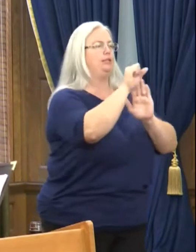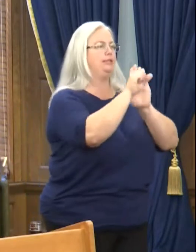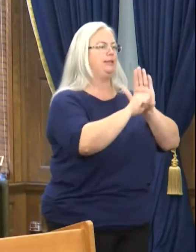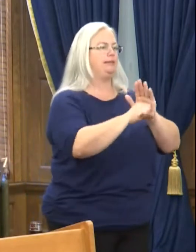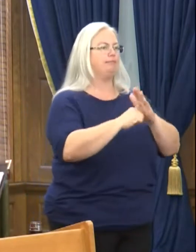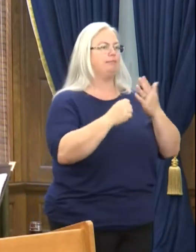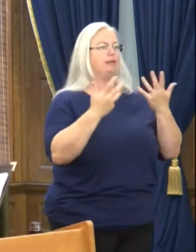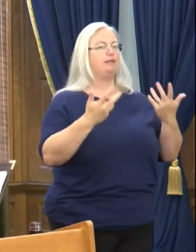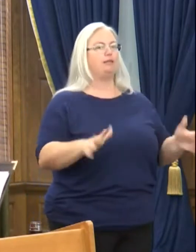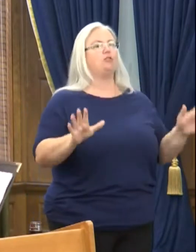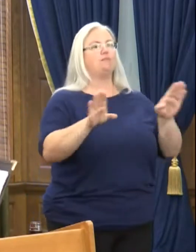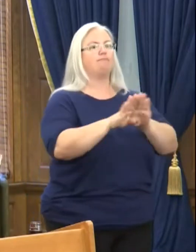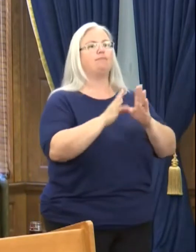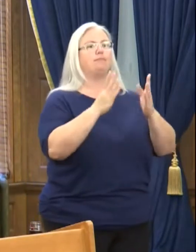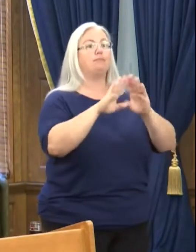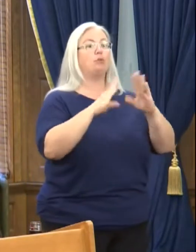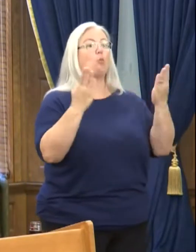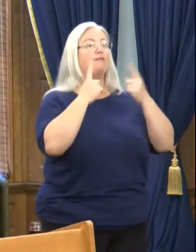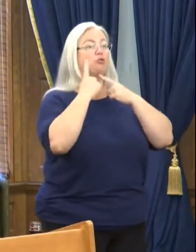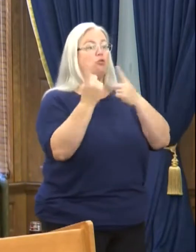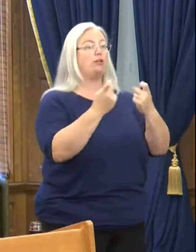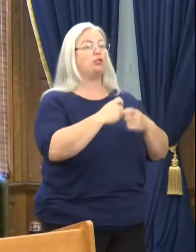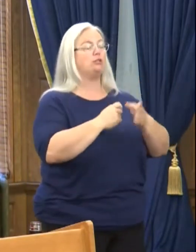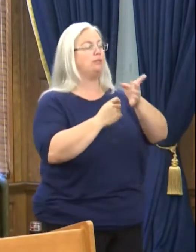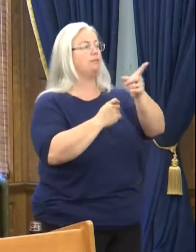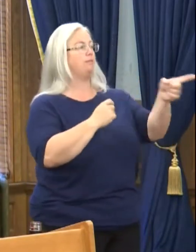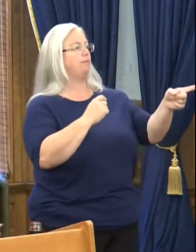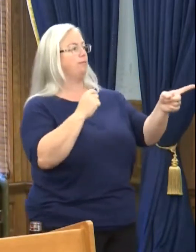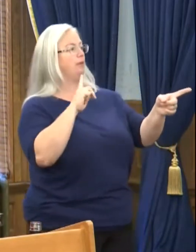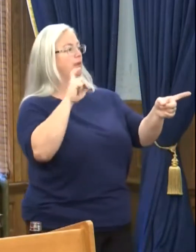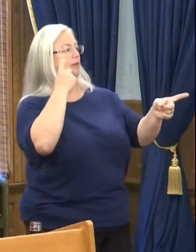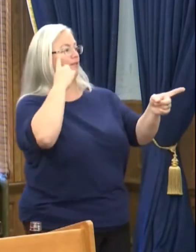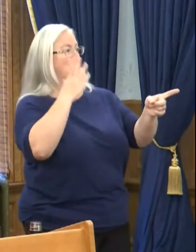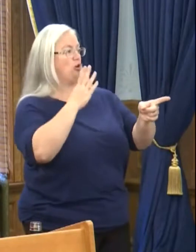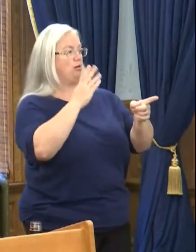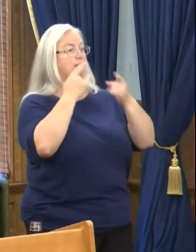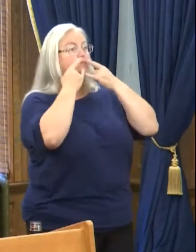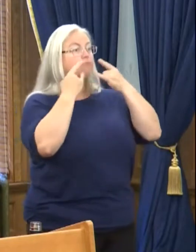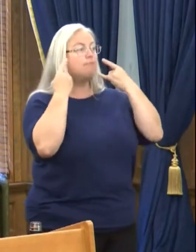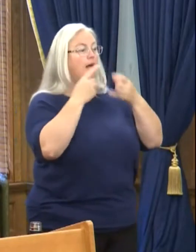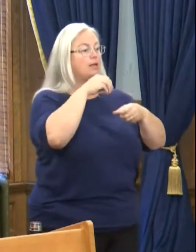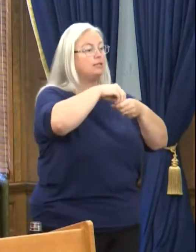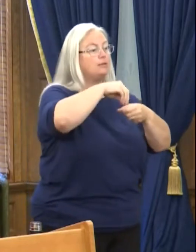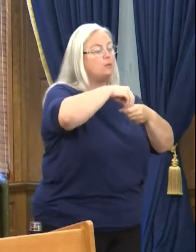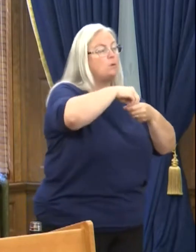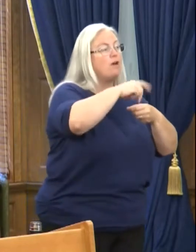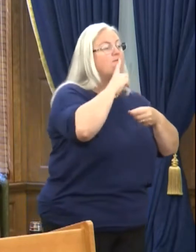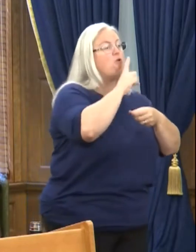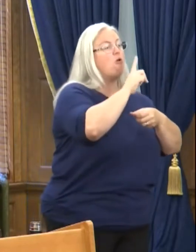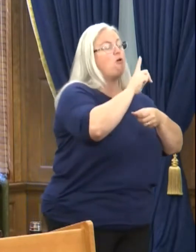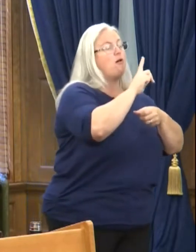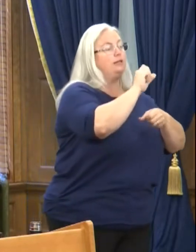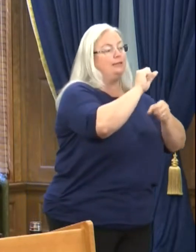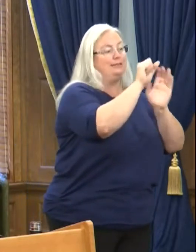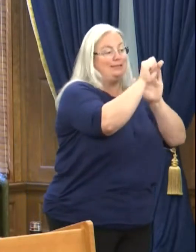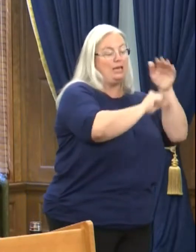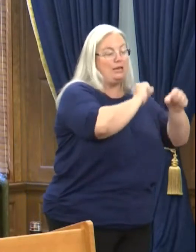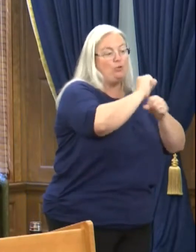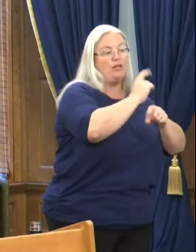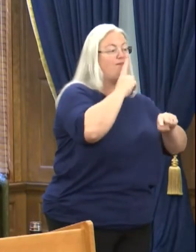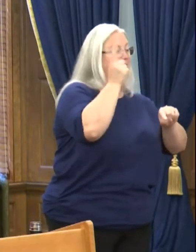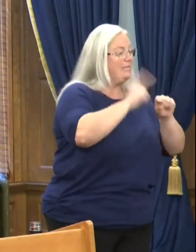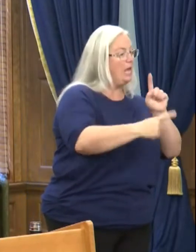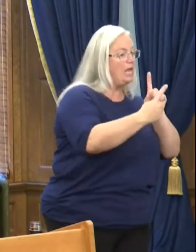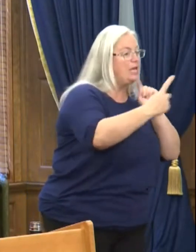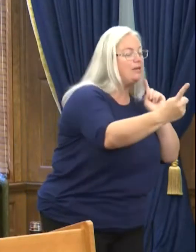And with that, I'll take questions. Governor, this applies indoors for state employees only if they can't socially distance or